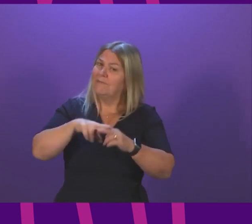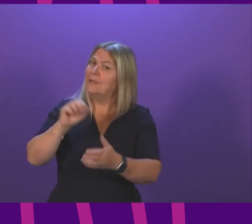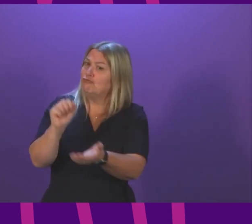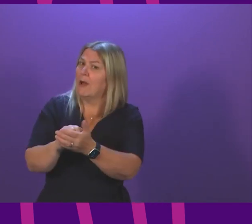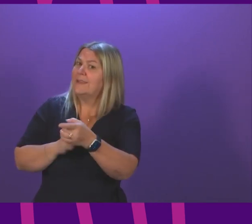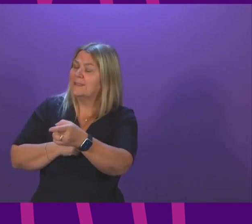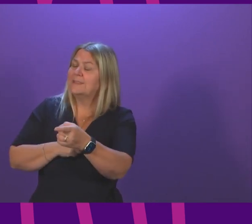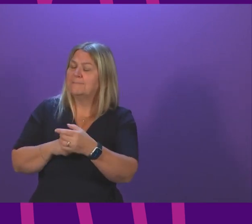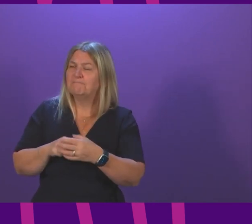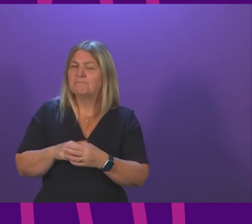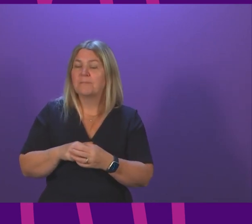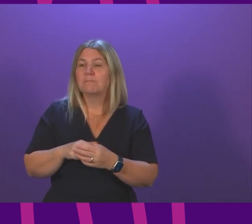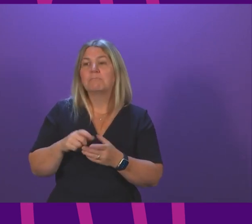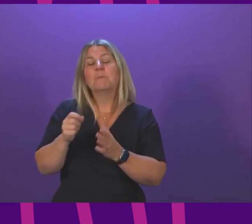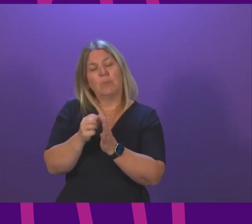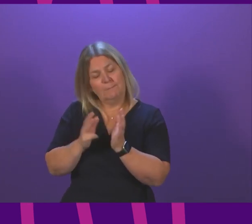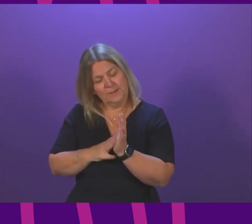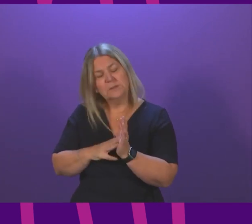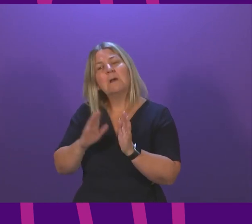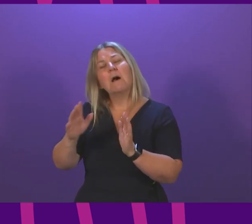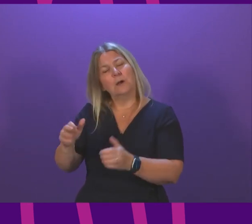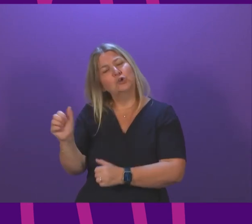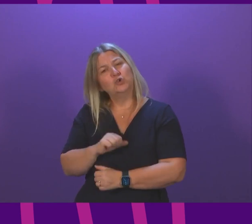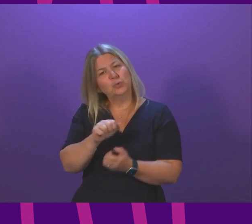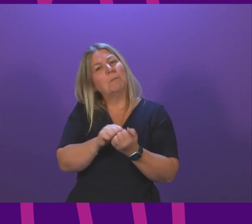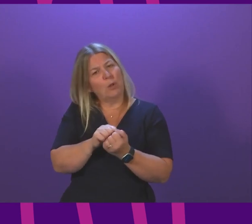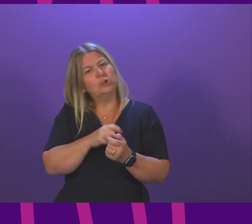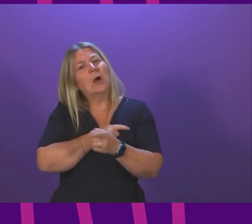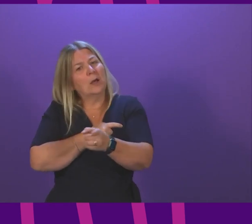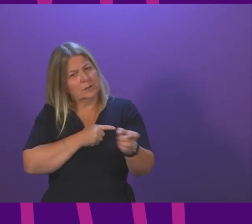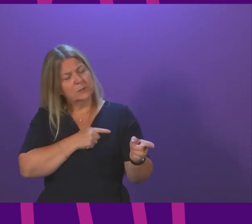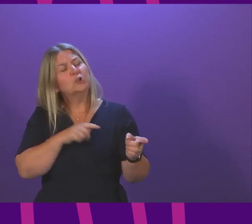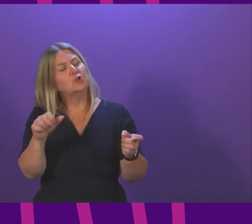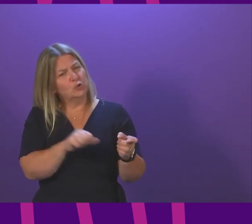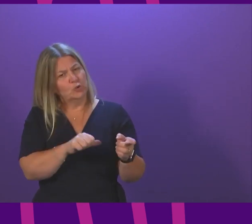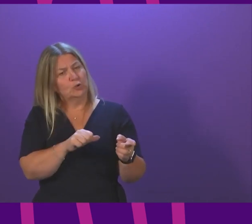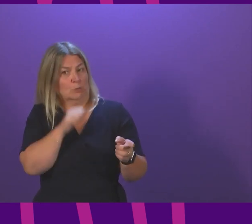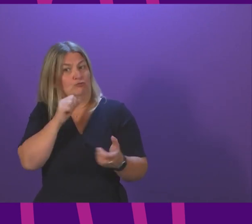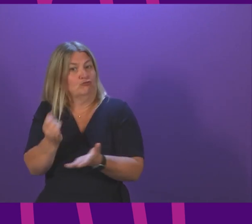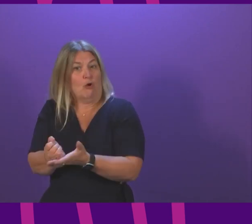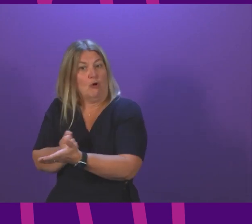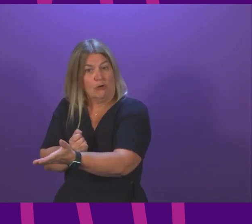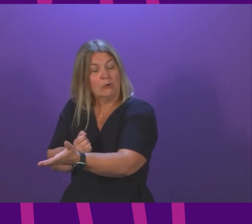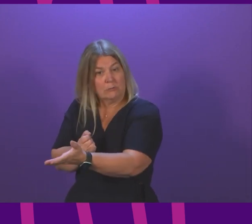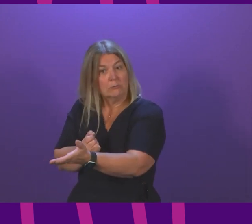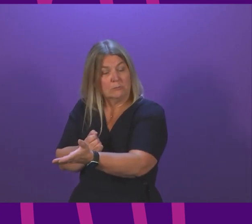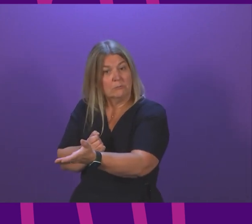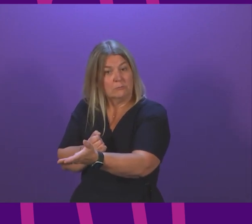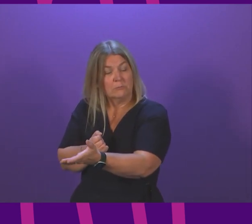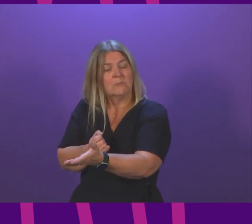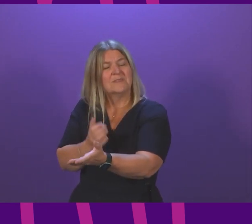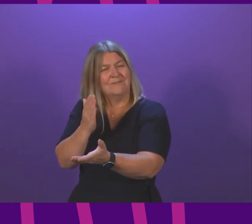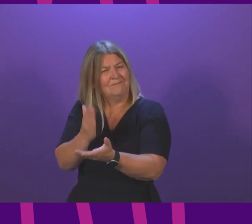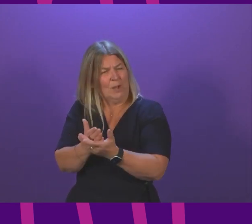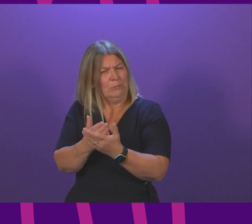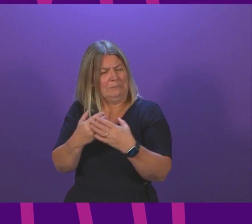right I think the Prime Minister does owe an apology because clearly what he said is not the case and of course has been described as misleading